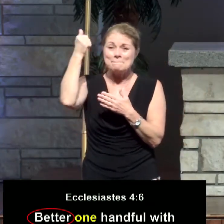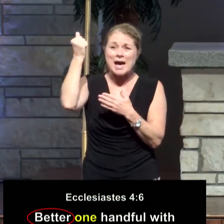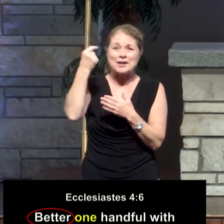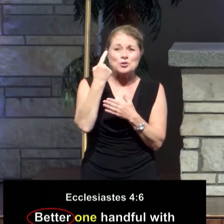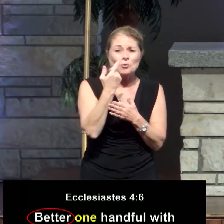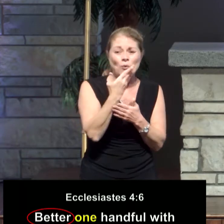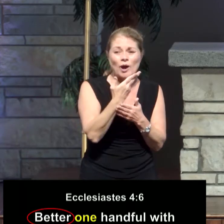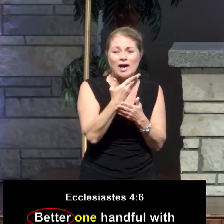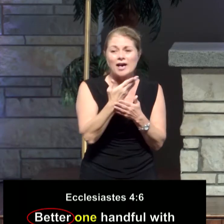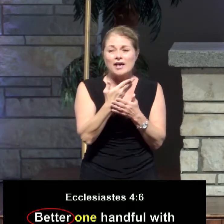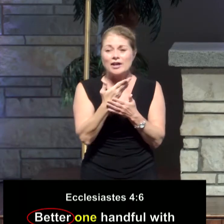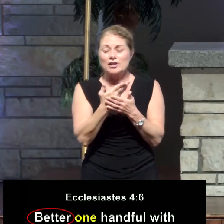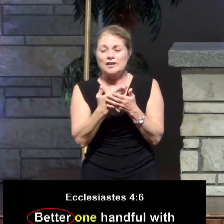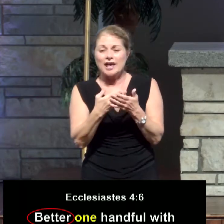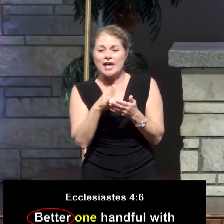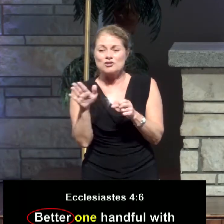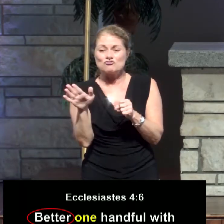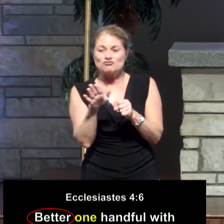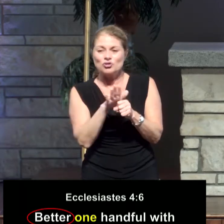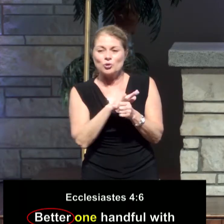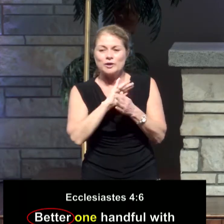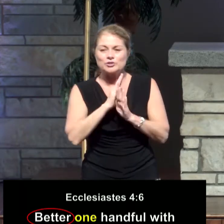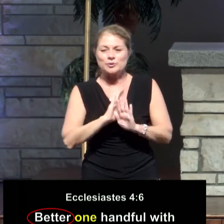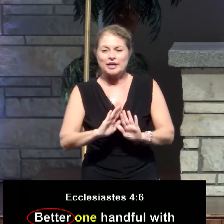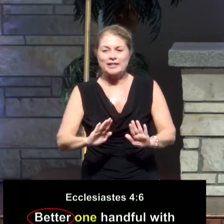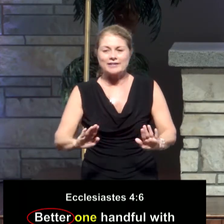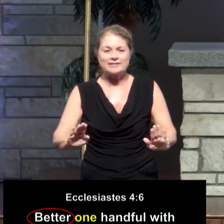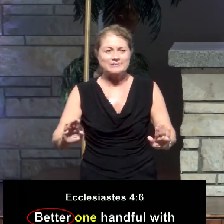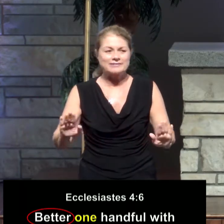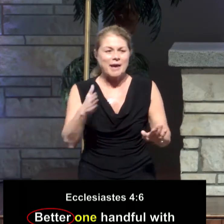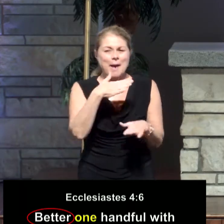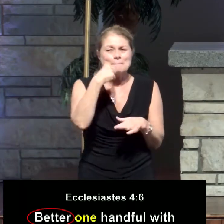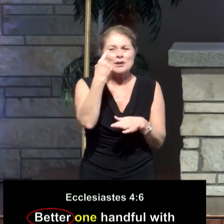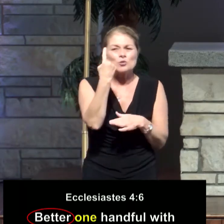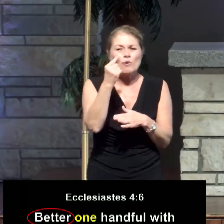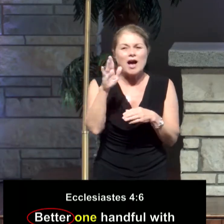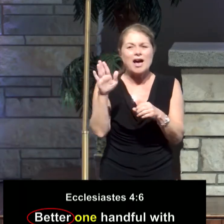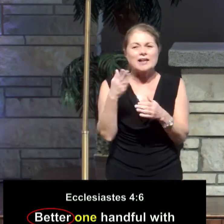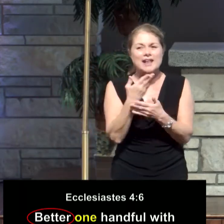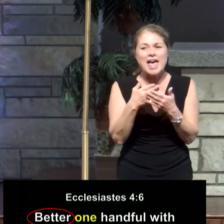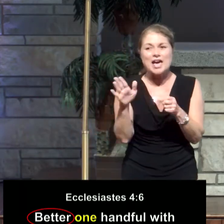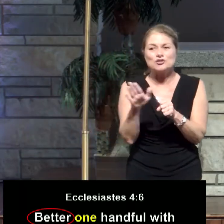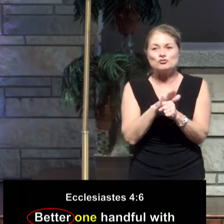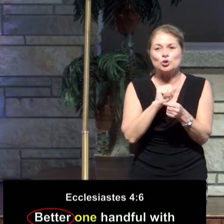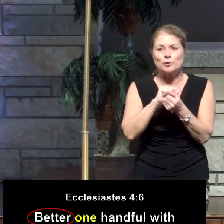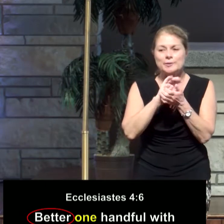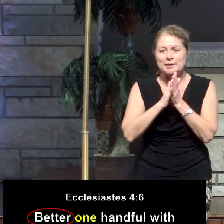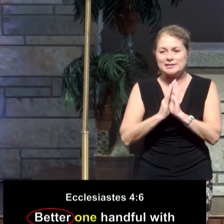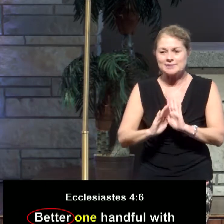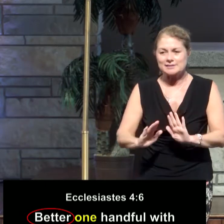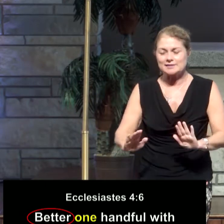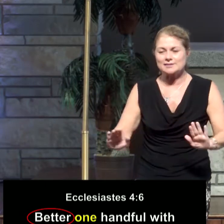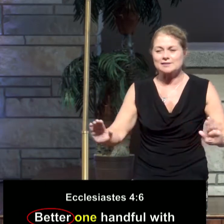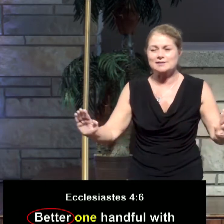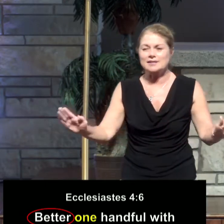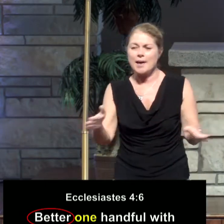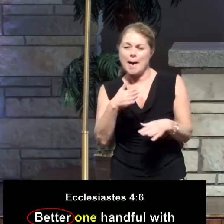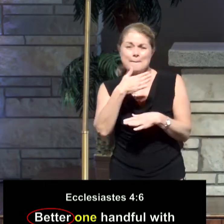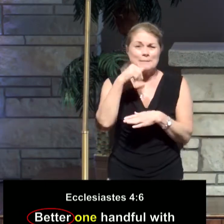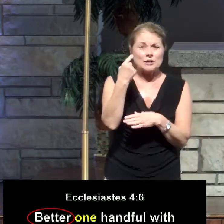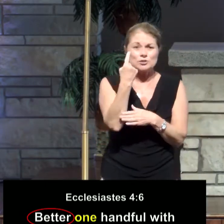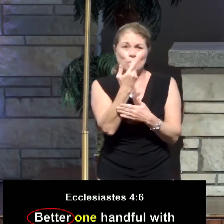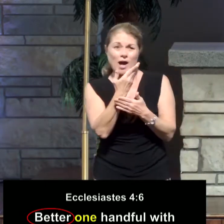one handful with tranquility. Better is one handful with peace. Better is one